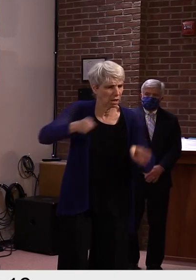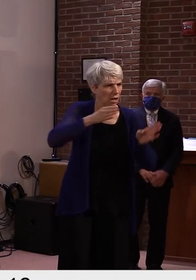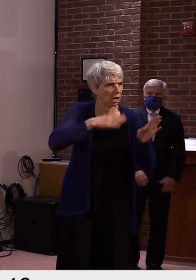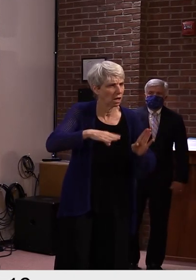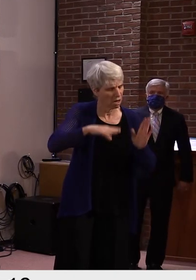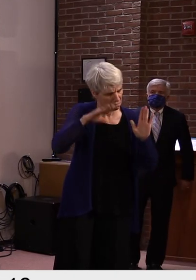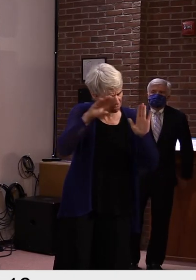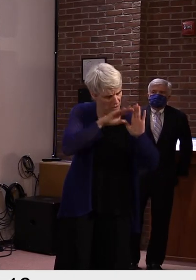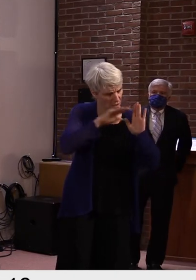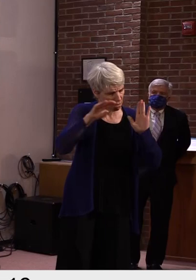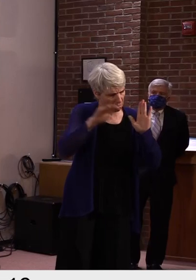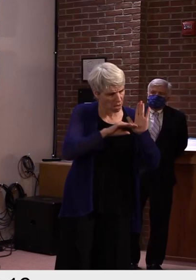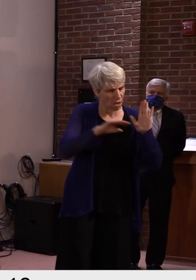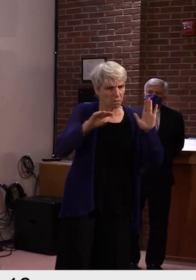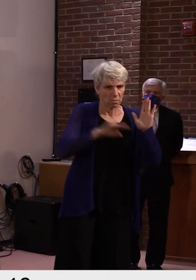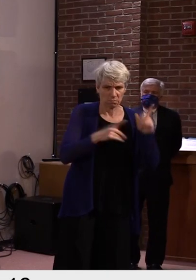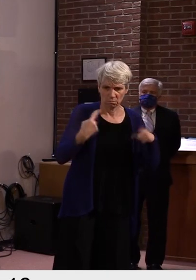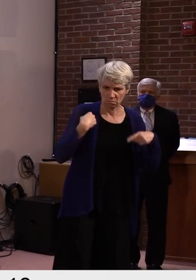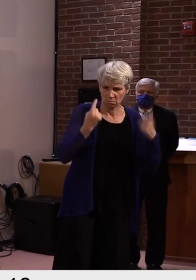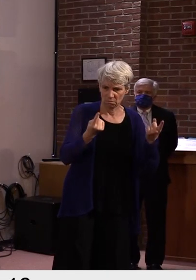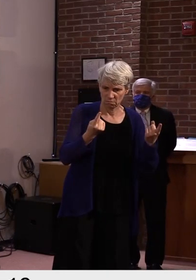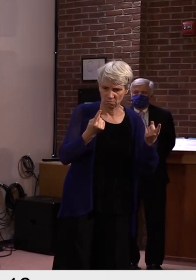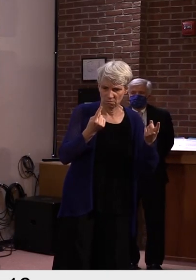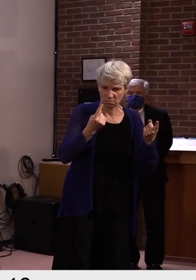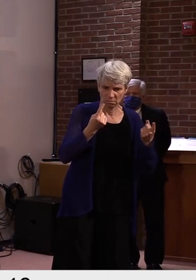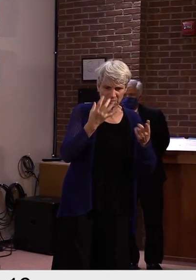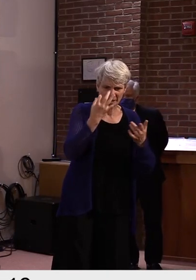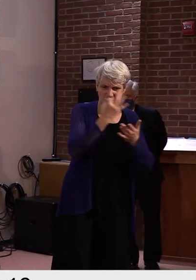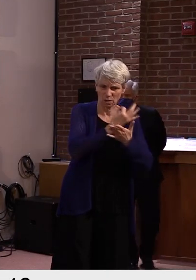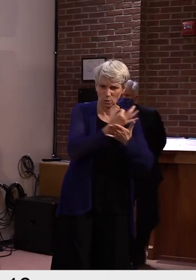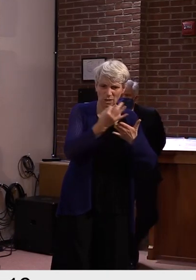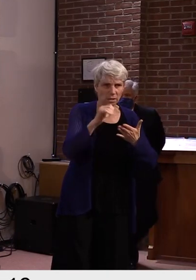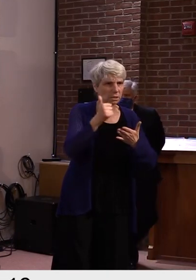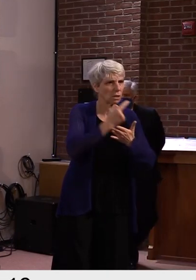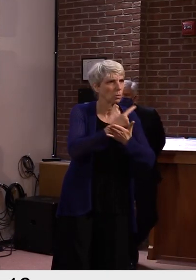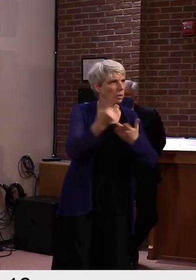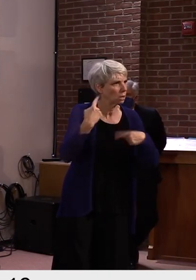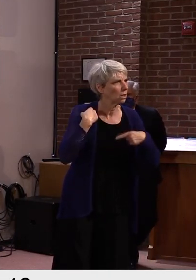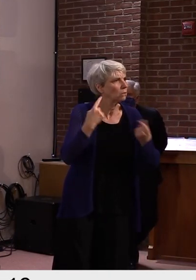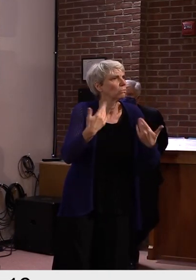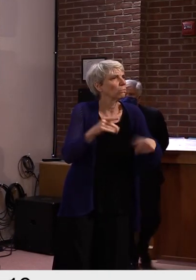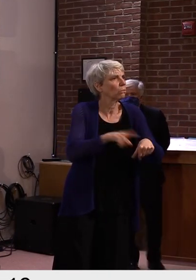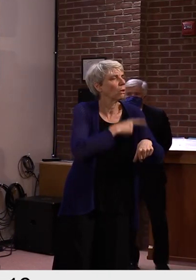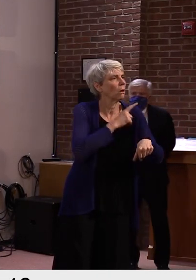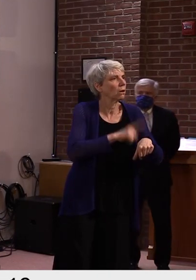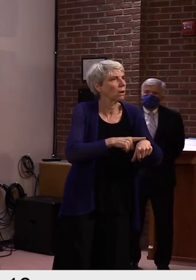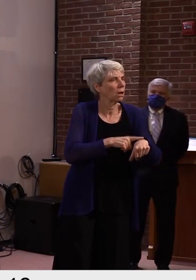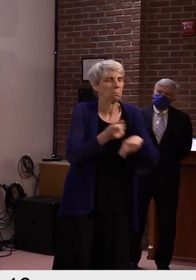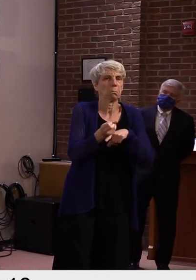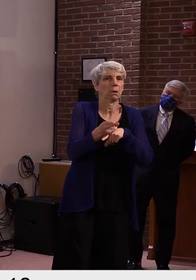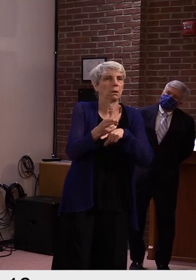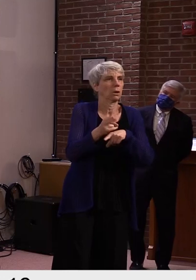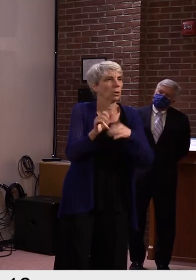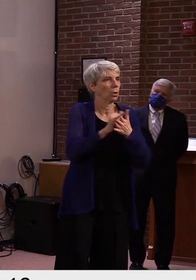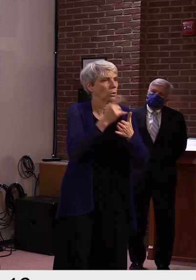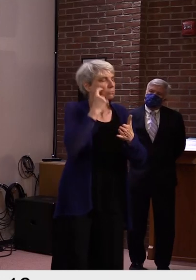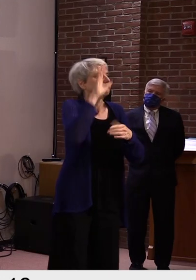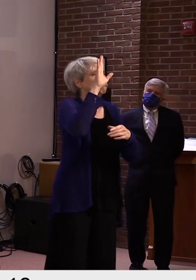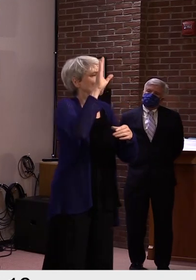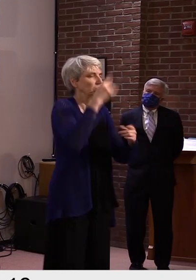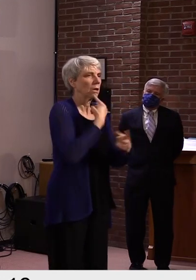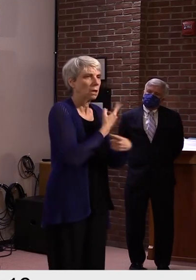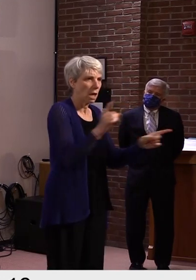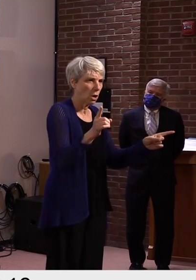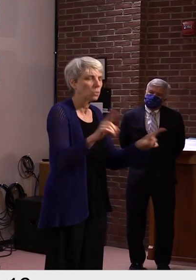guidance and so forth for maybe nine or ten weeks at this point. So we want to hear.